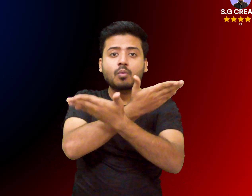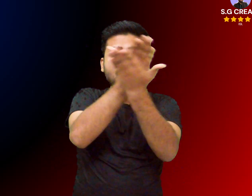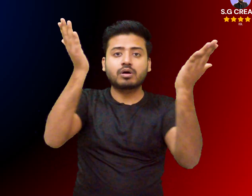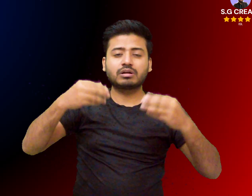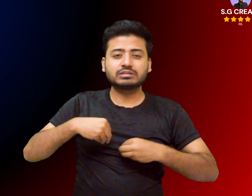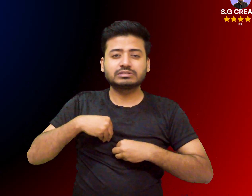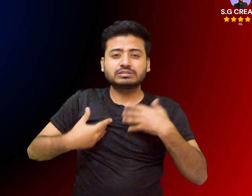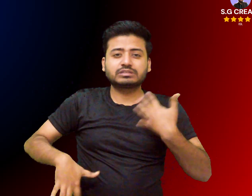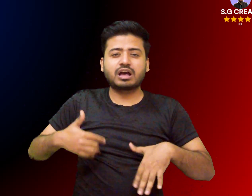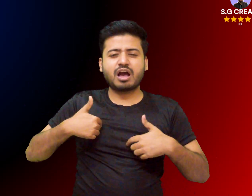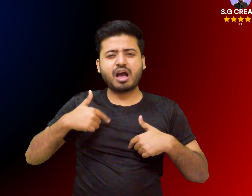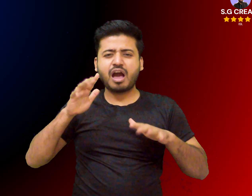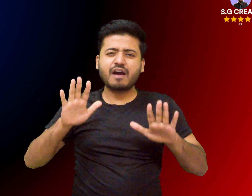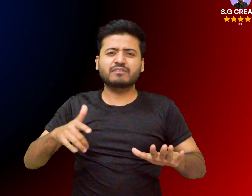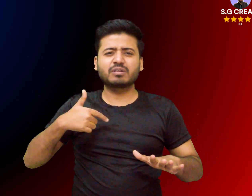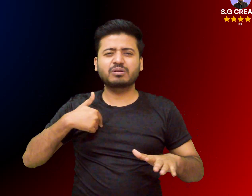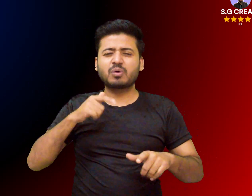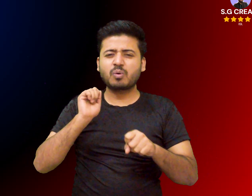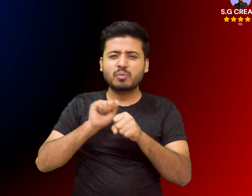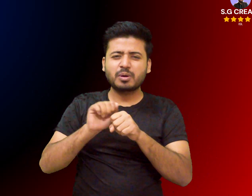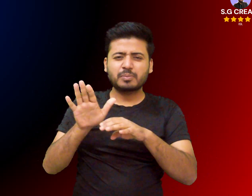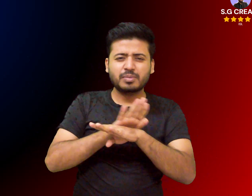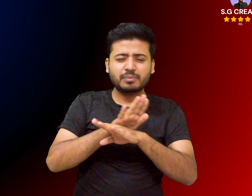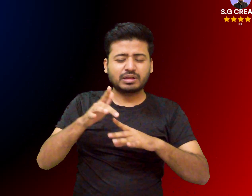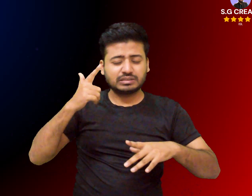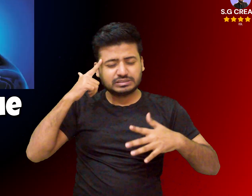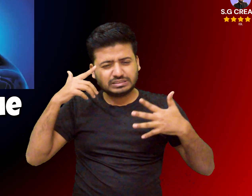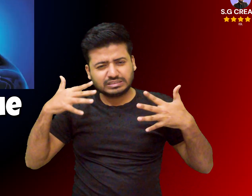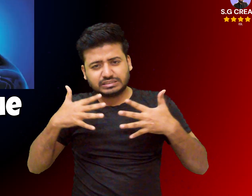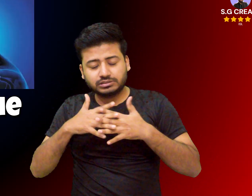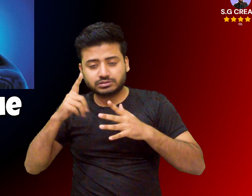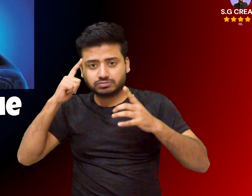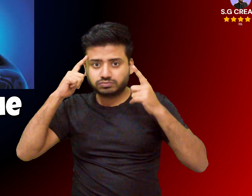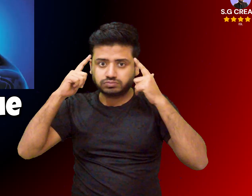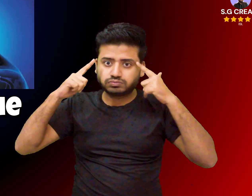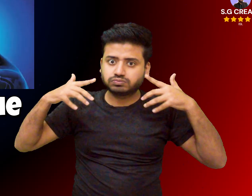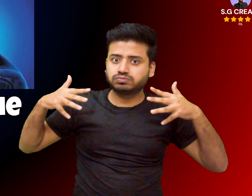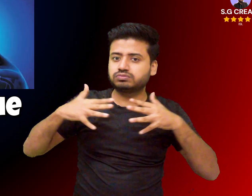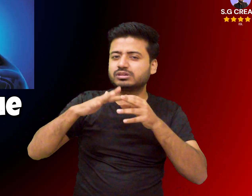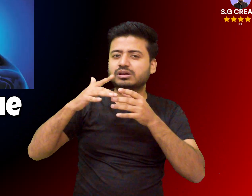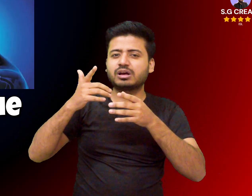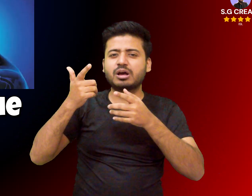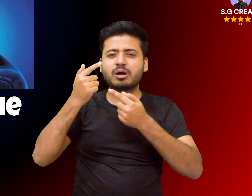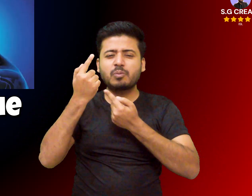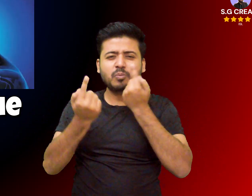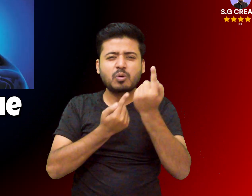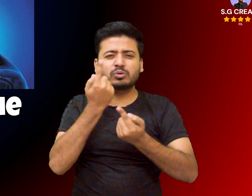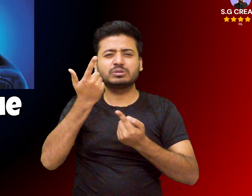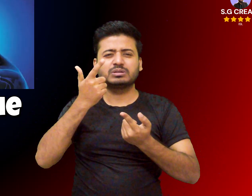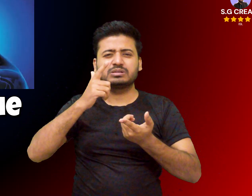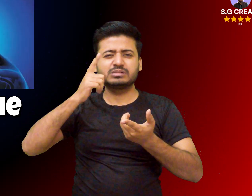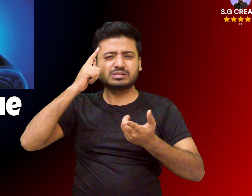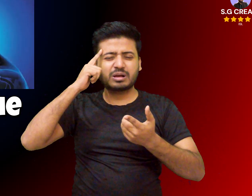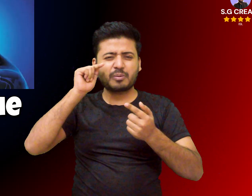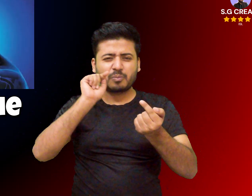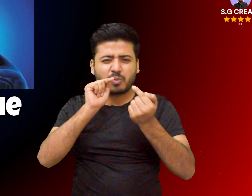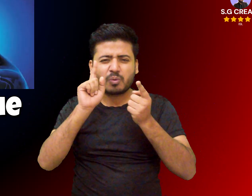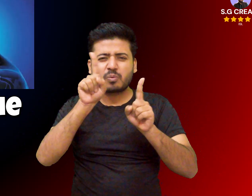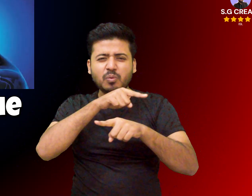folk medicine dandelion is believed to help detoxify the liver and protect it from oxidative stress the polysaccharides in